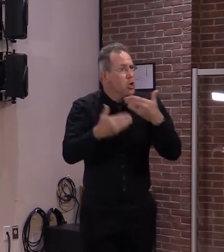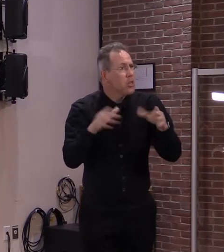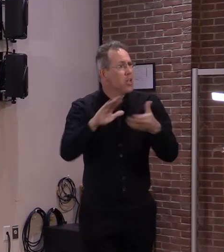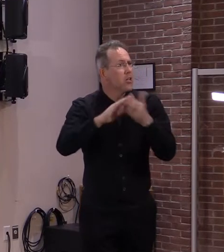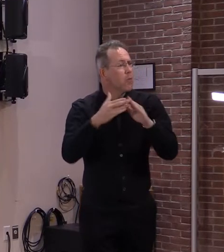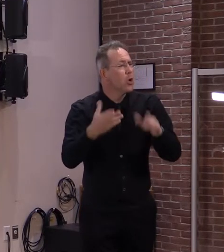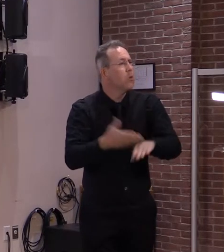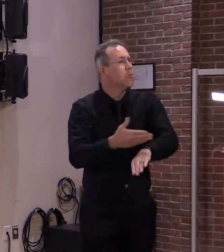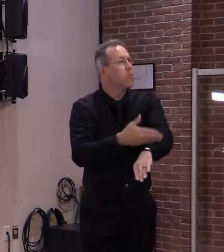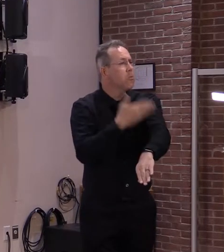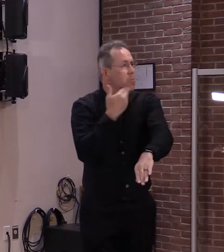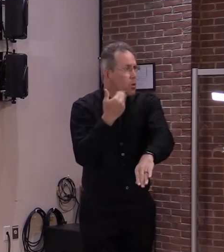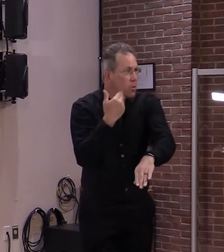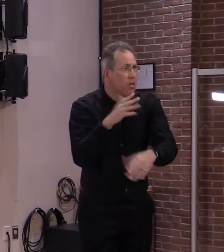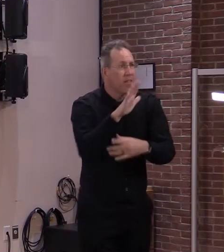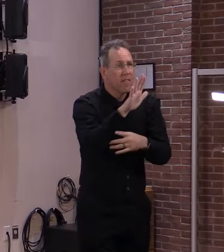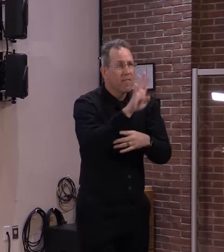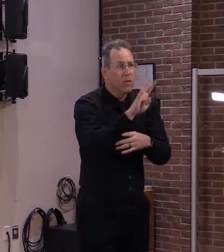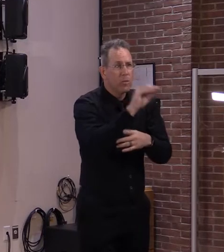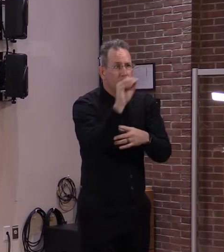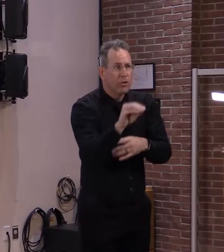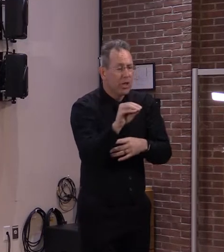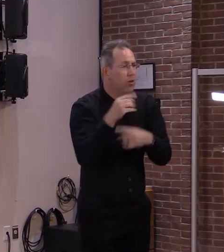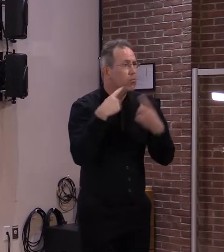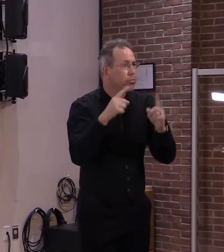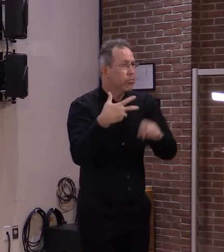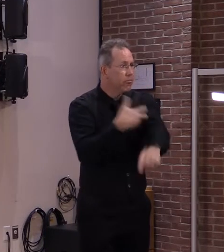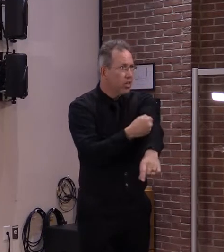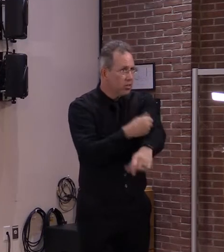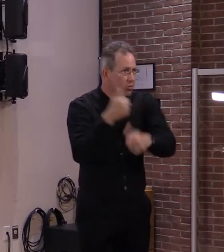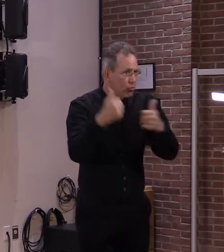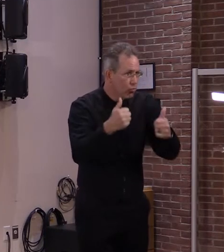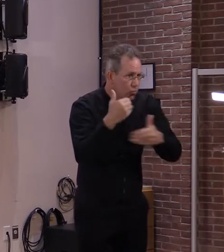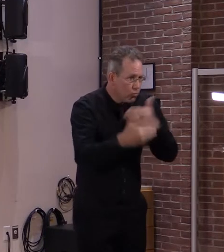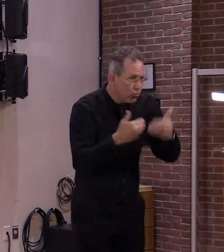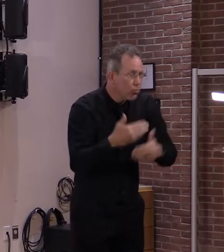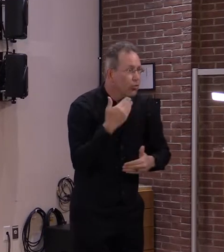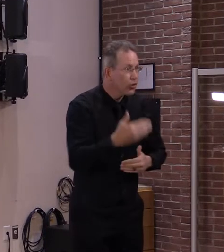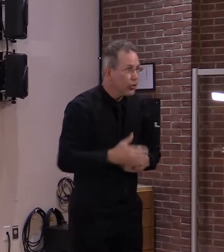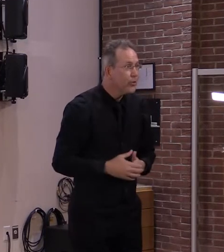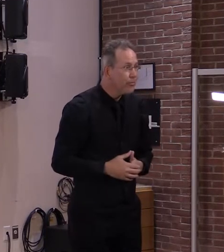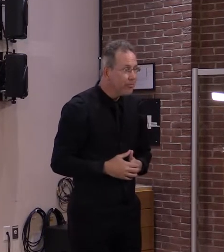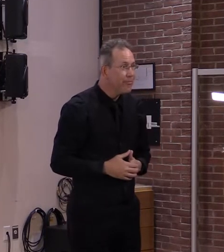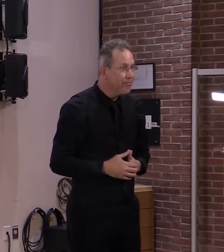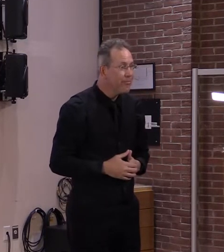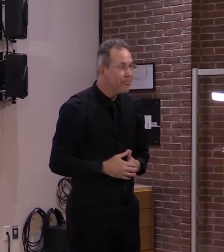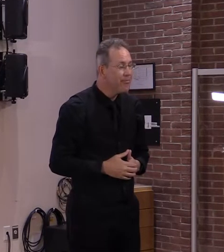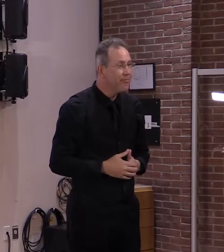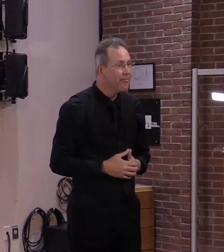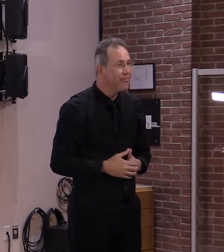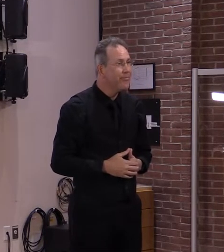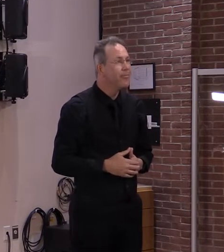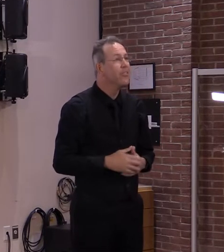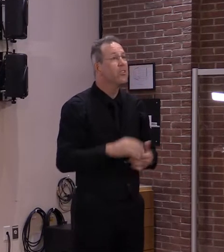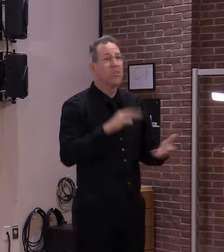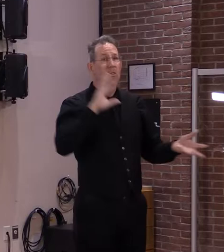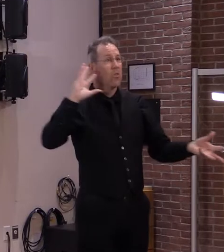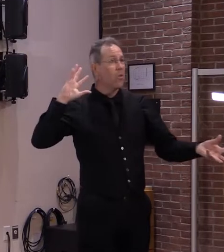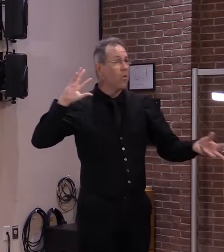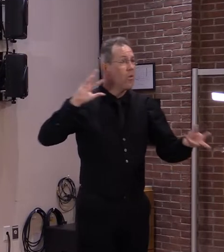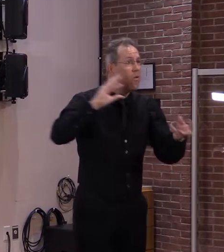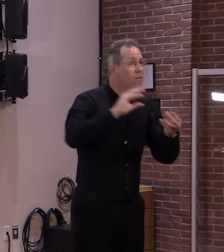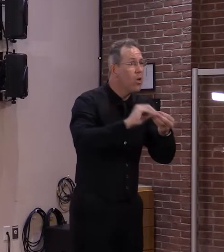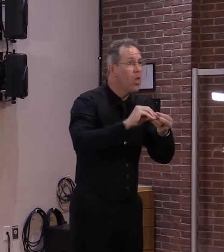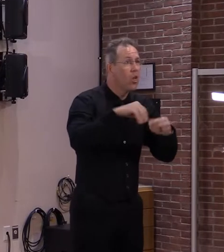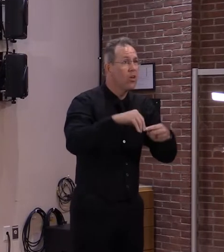have either been vaccinated or have made an appointment. In terms of our overall progress, Vermont